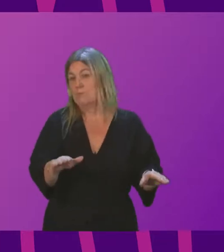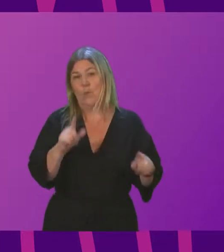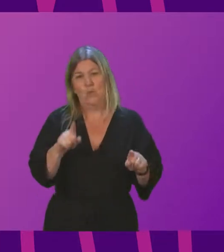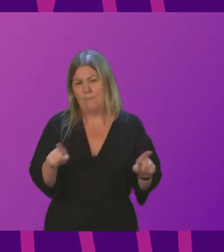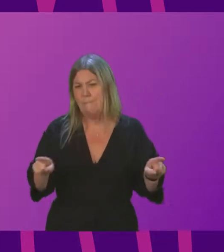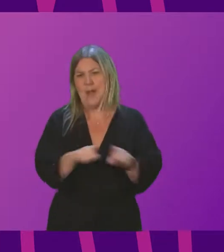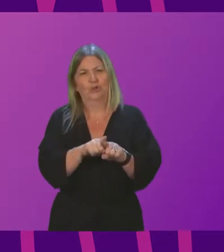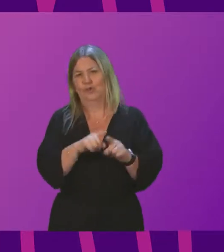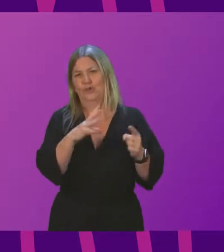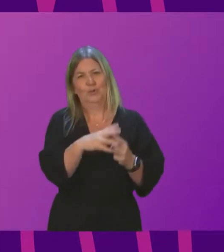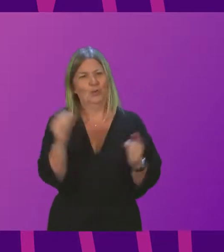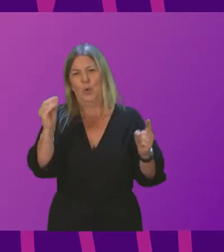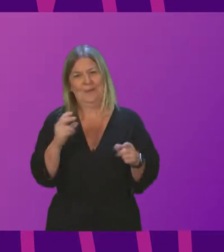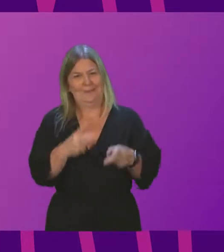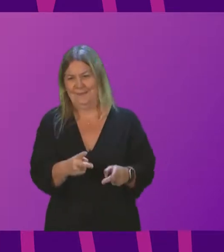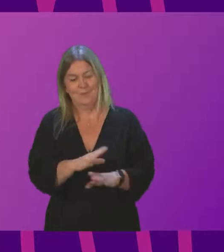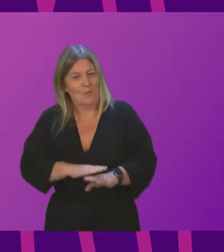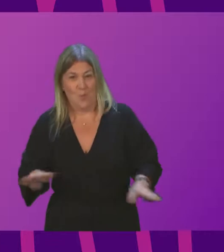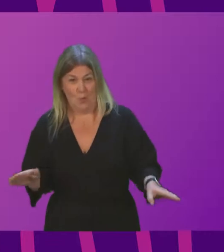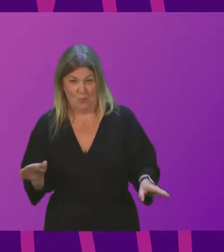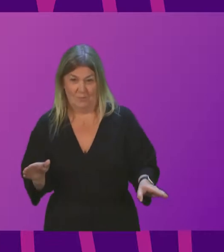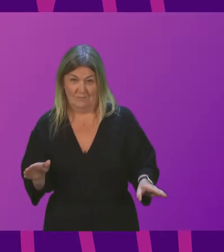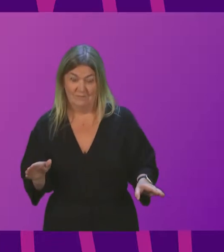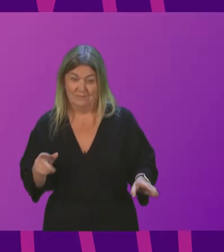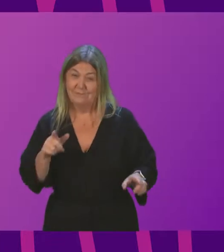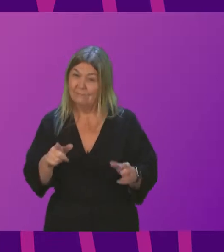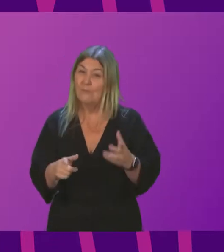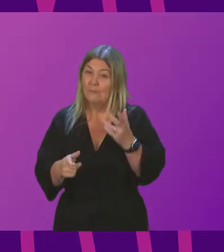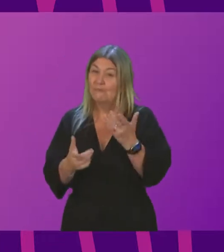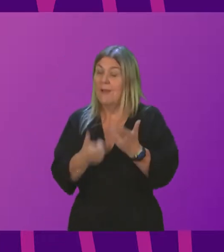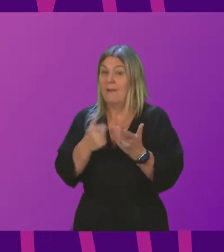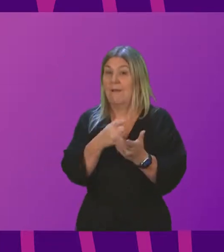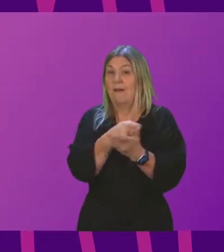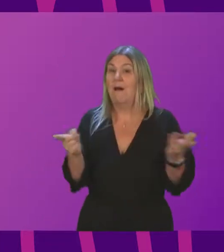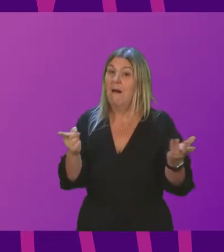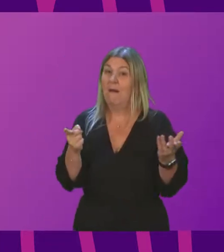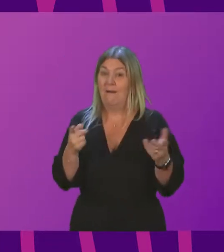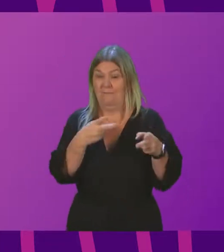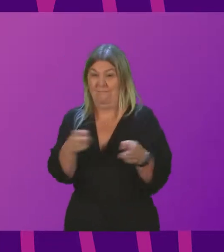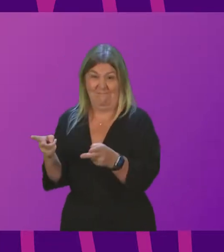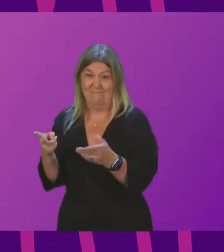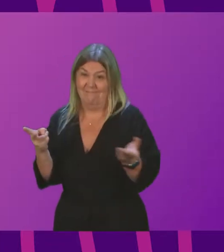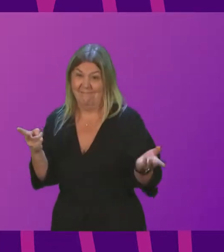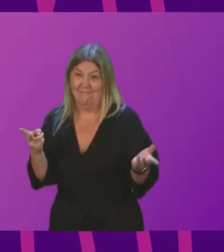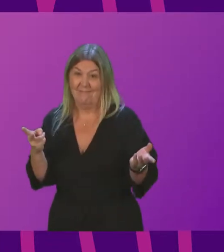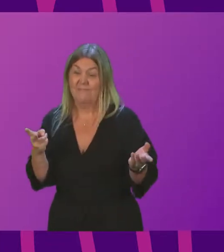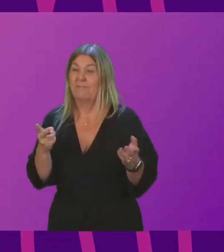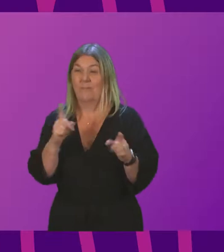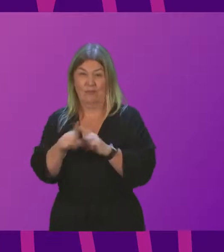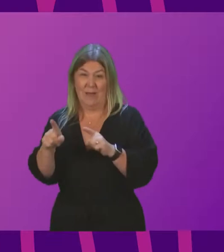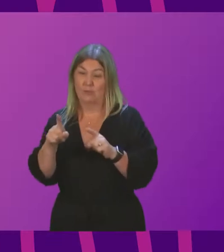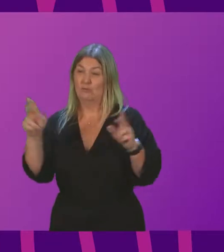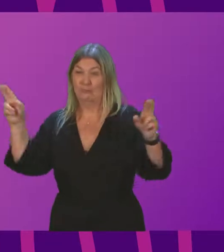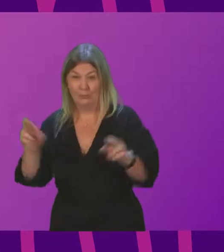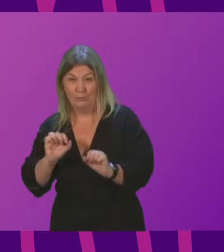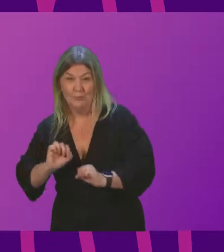as subsidies unlike any other jurisdiction in the world which further undermines the potential support available for farmers and crofters in Scotland for